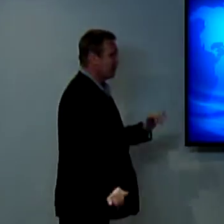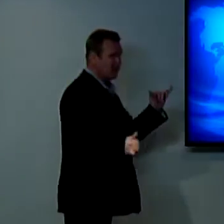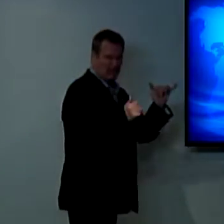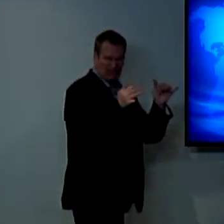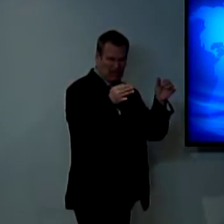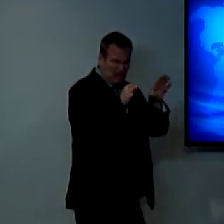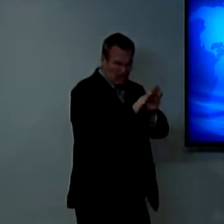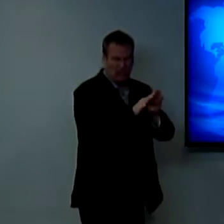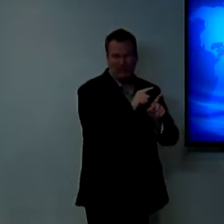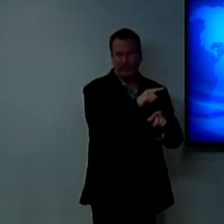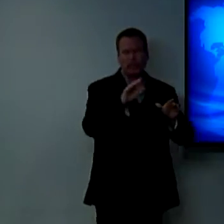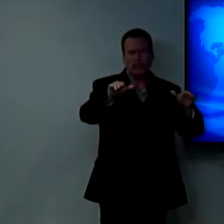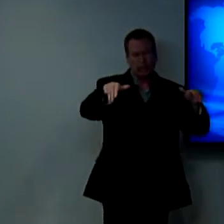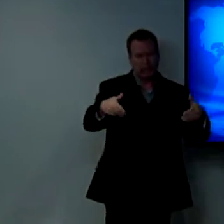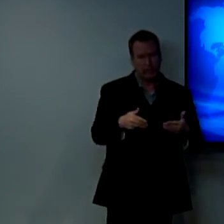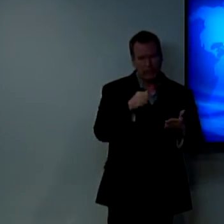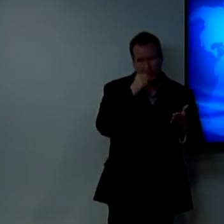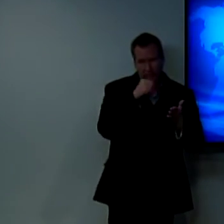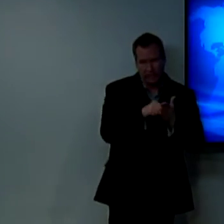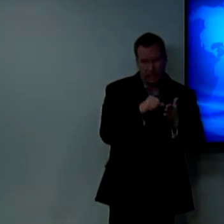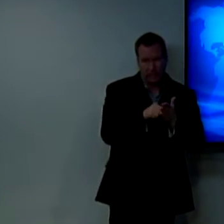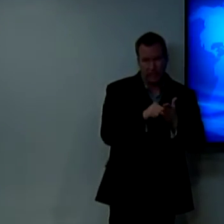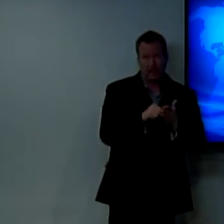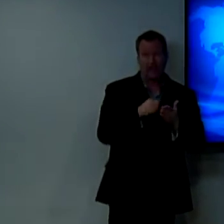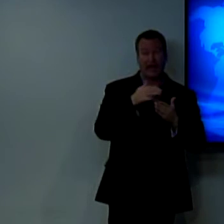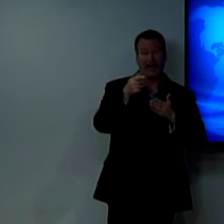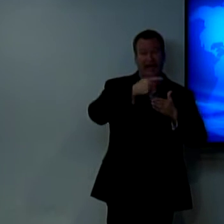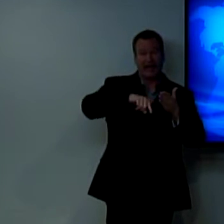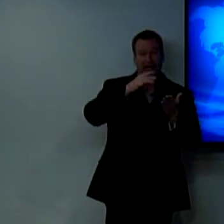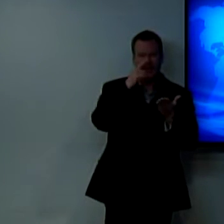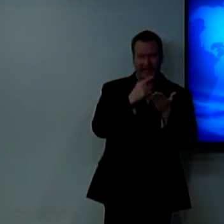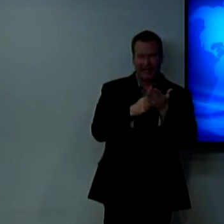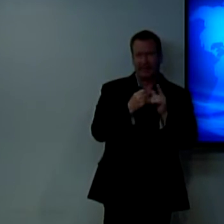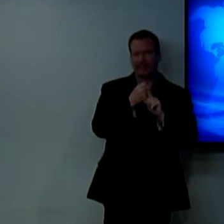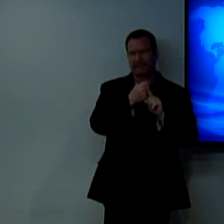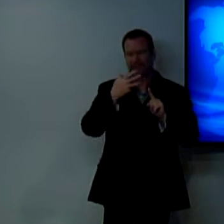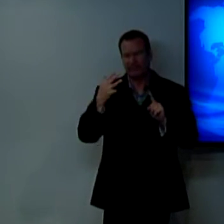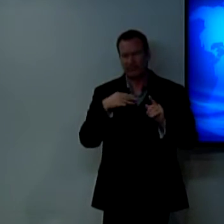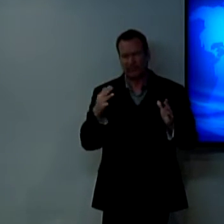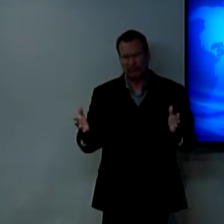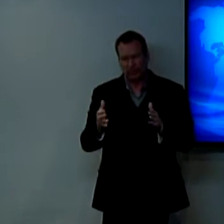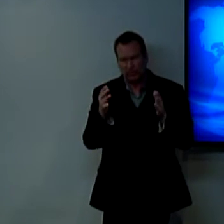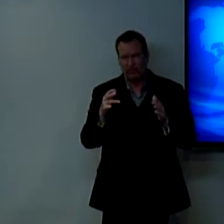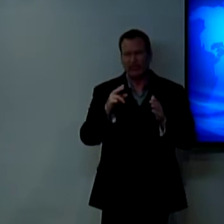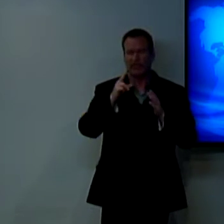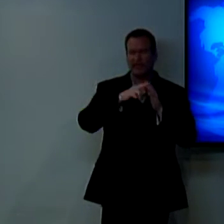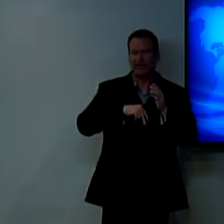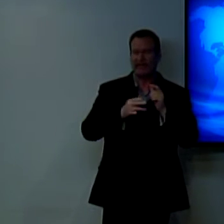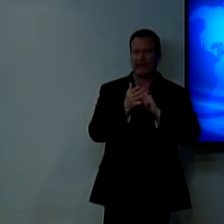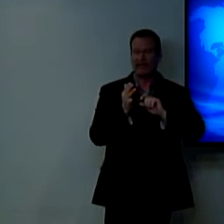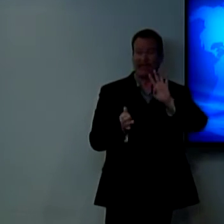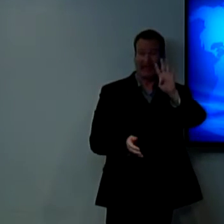amen so a little bit in conclusion a little something more to think about